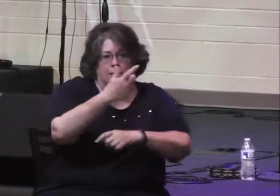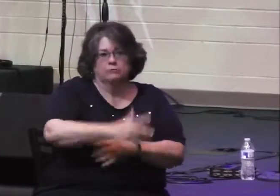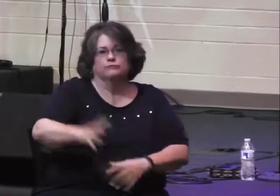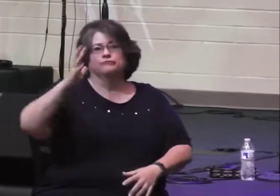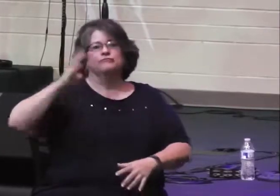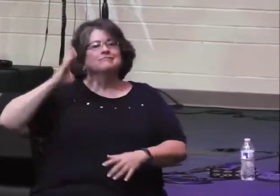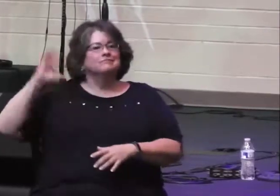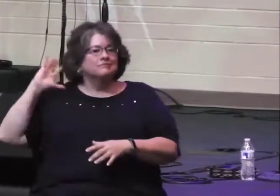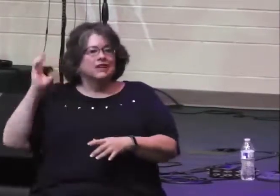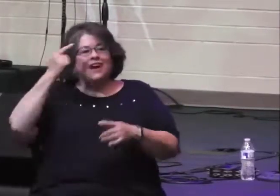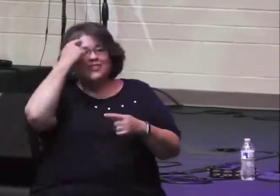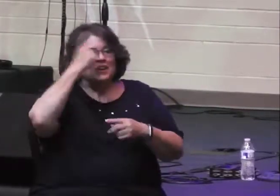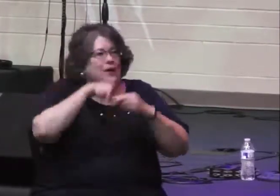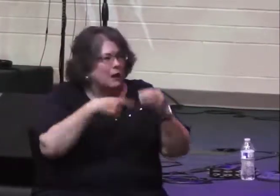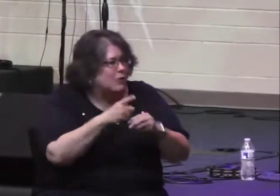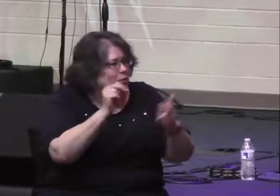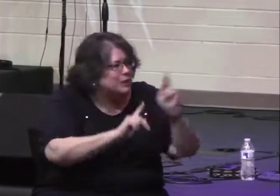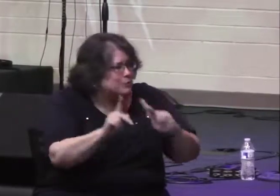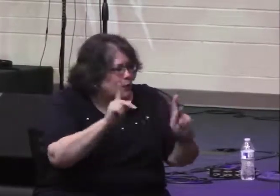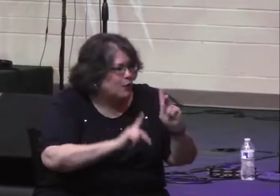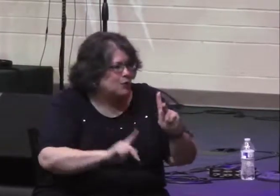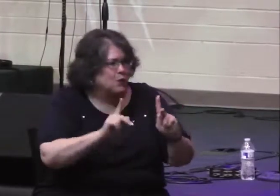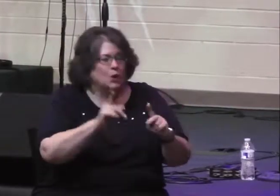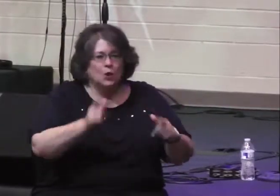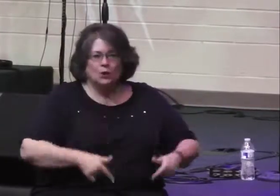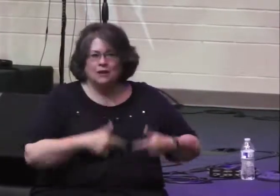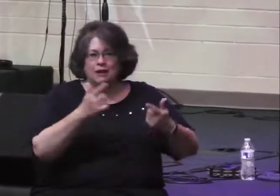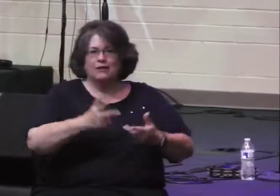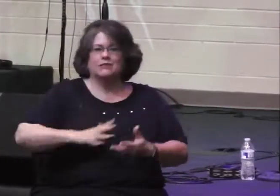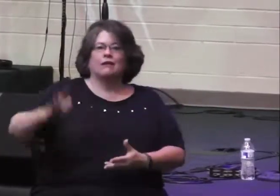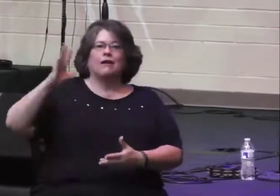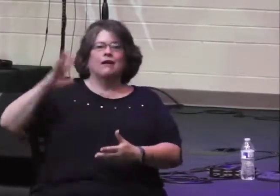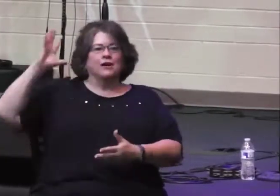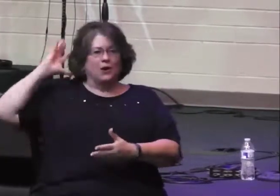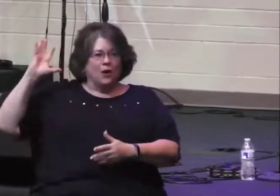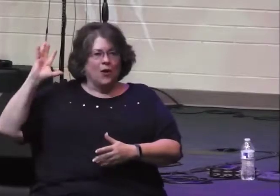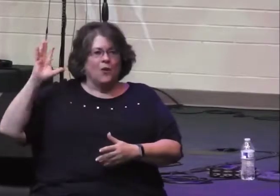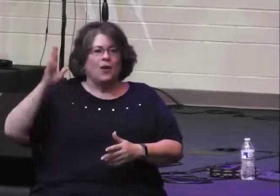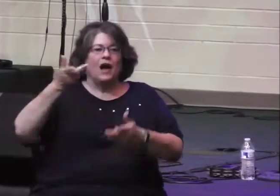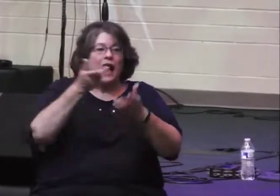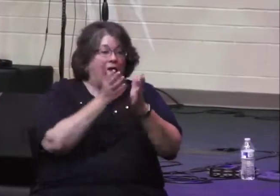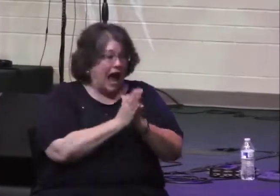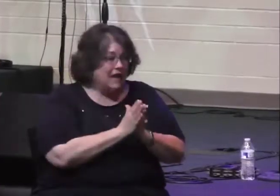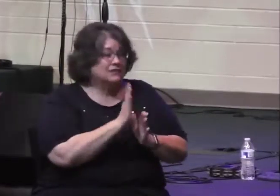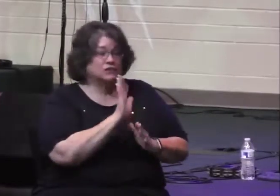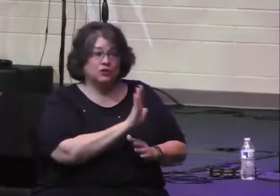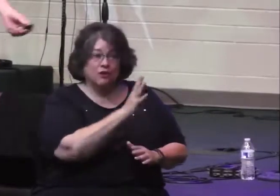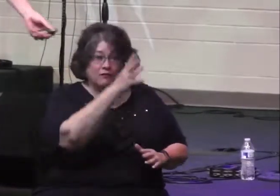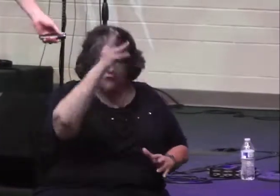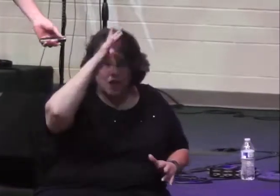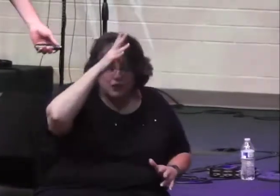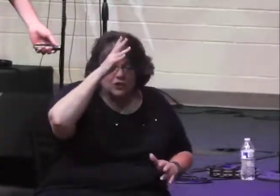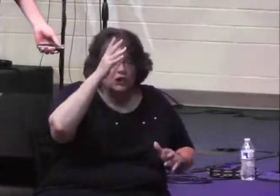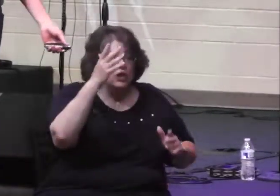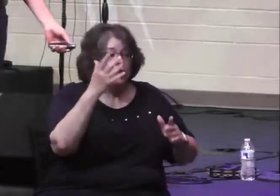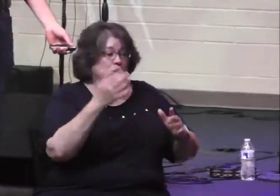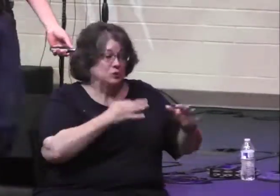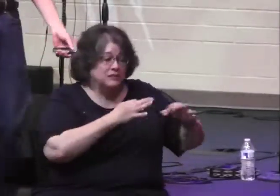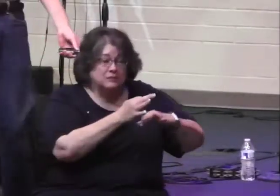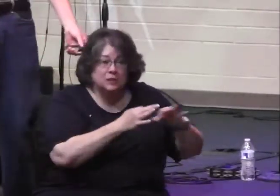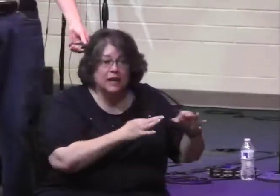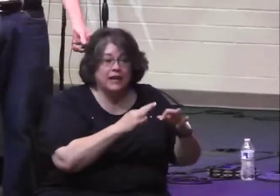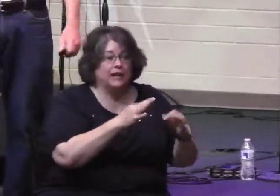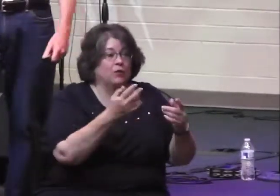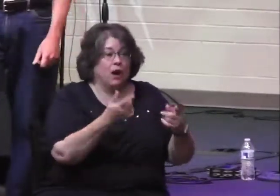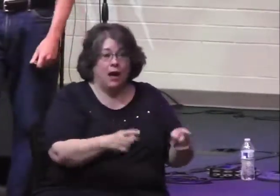Consider the generations long past. Ask your father, and he will tell you, your elders, and they will explain to